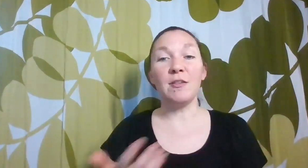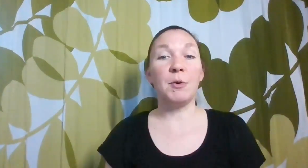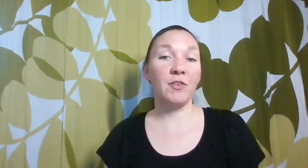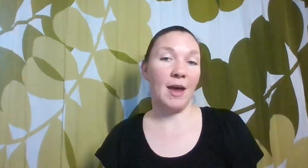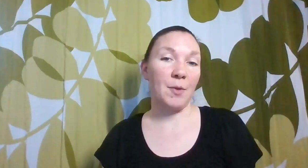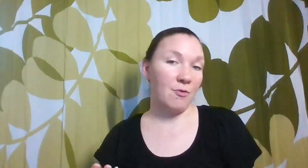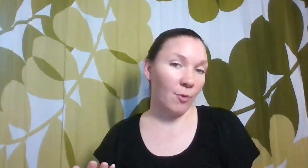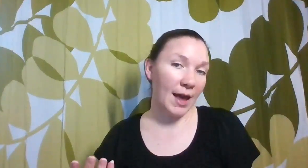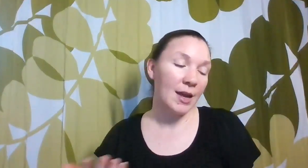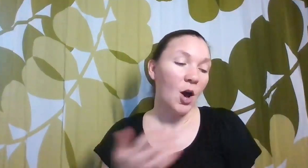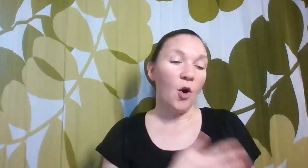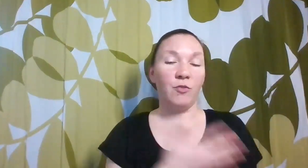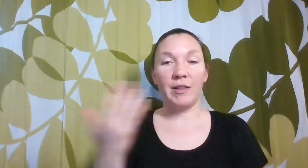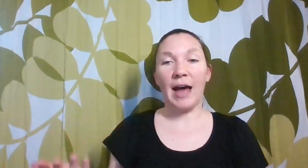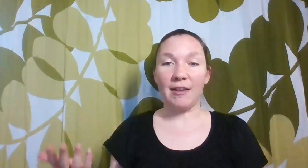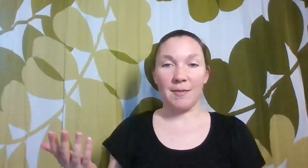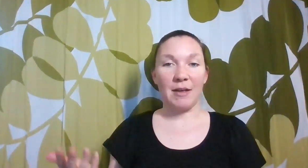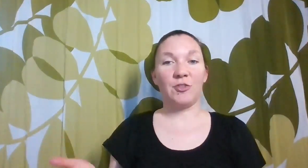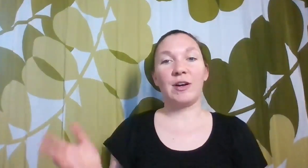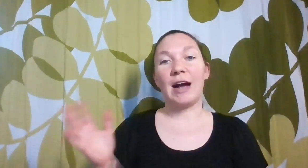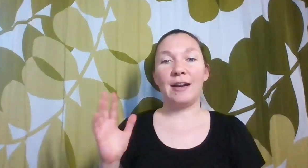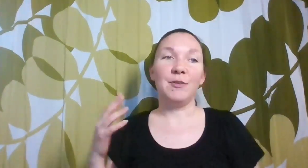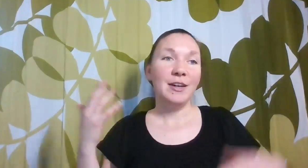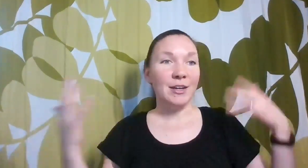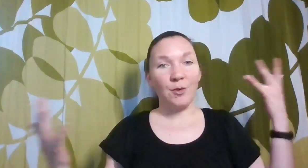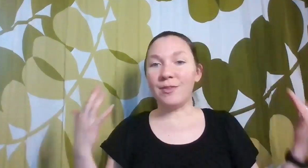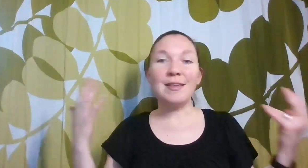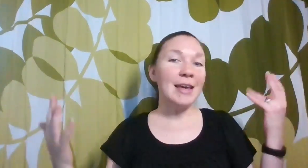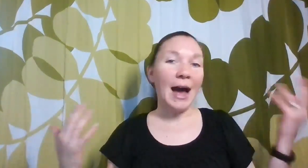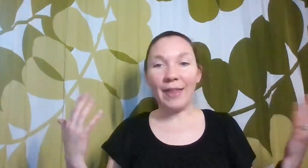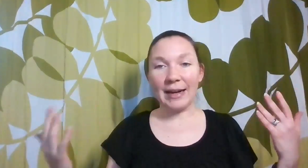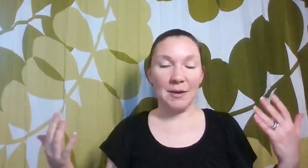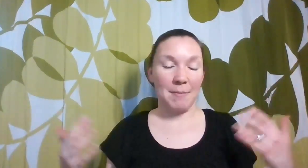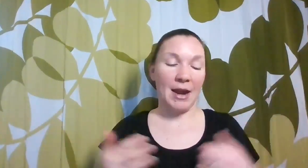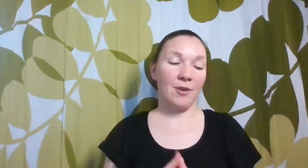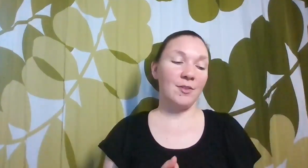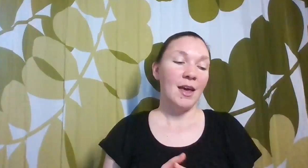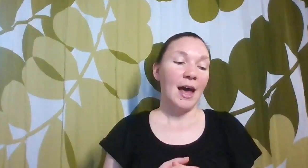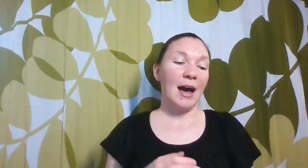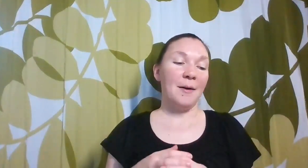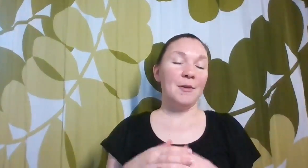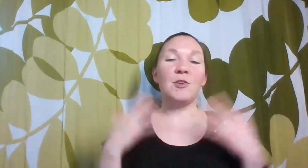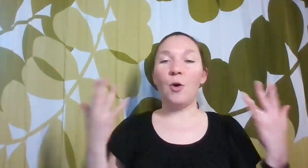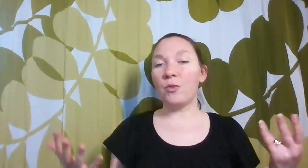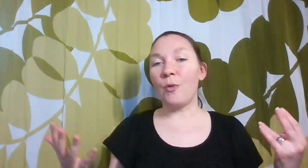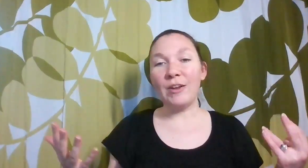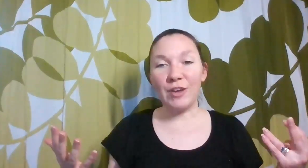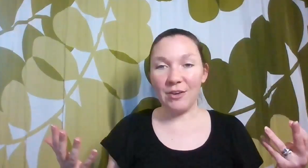these books that we've read over the last semester and kind of you know see how that compares. So educational